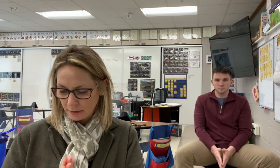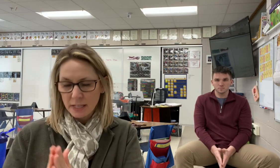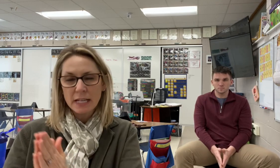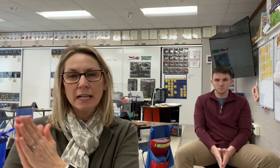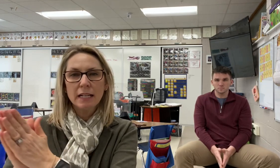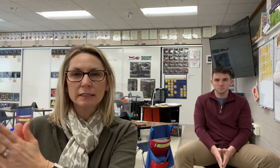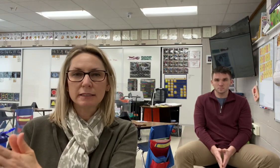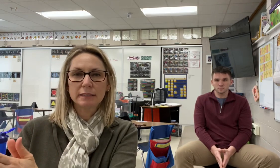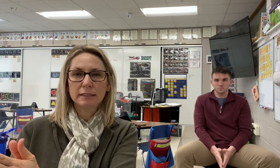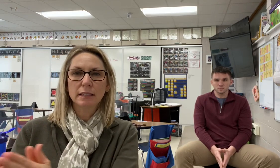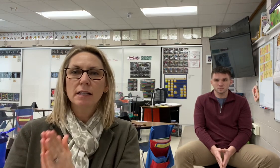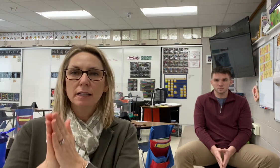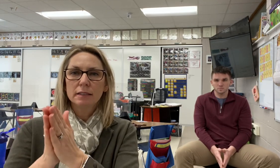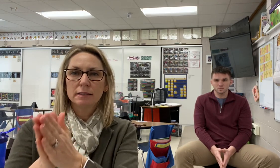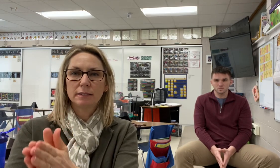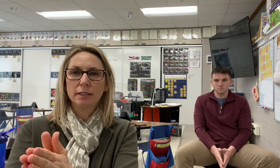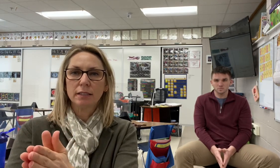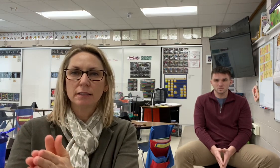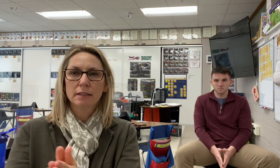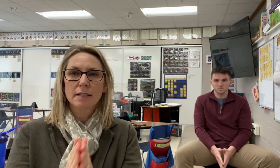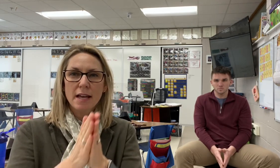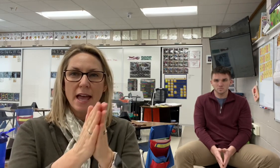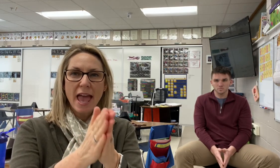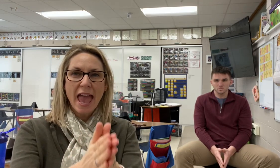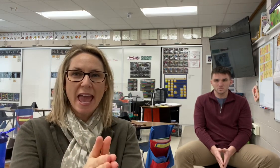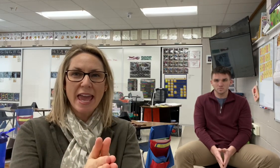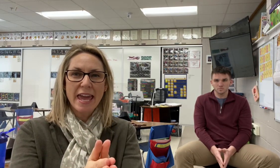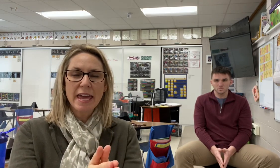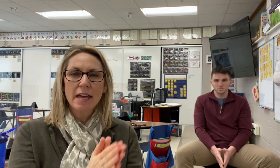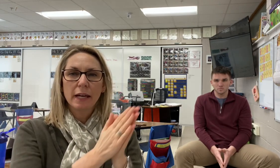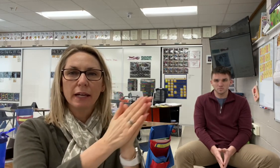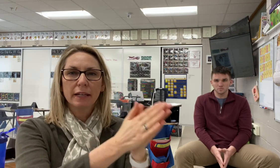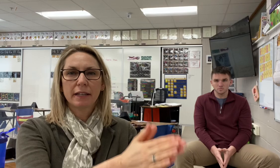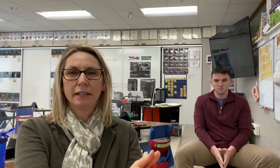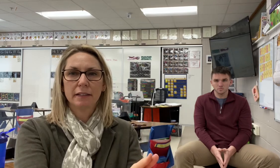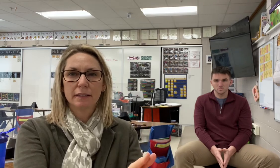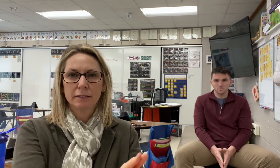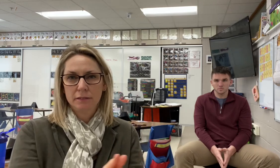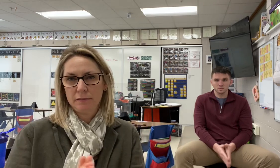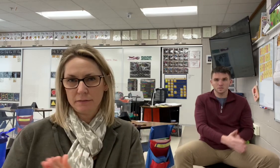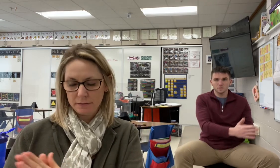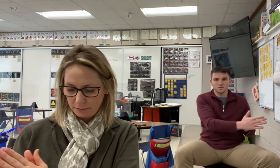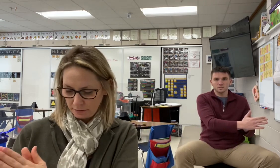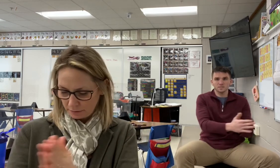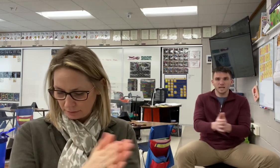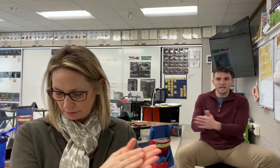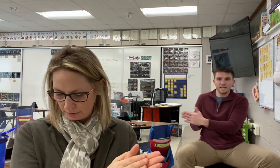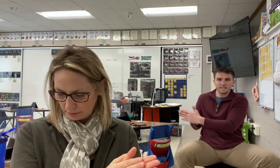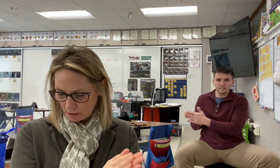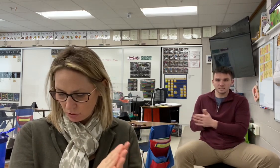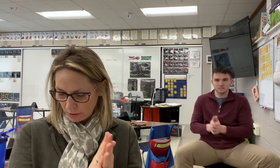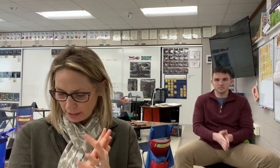Sweet. T. A. K. Steak. All right.